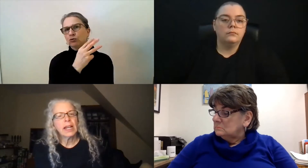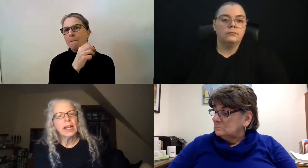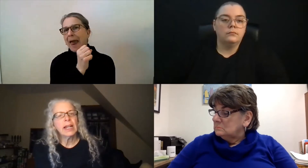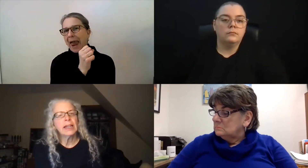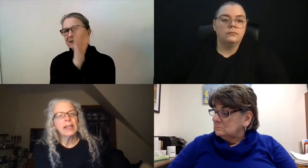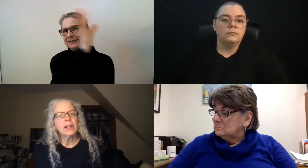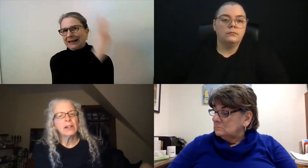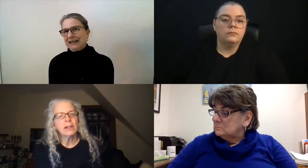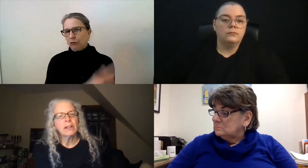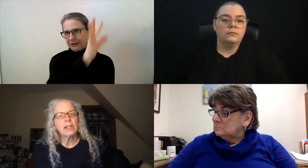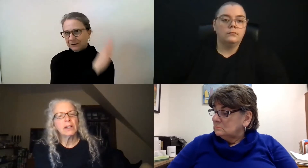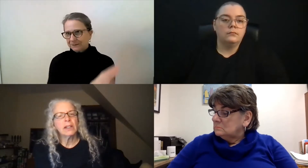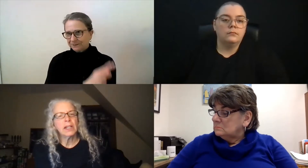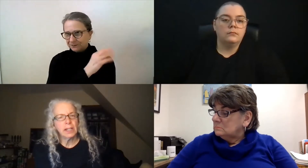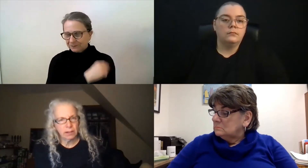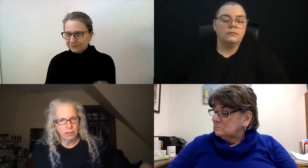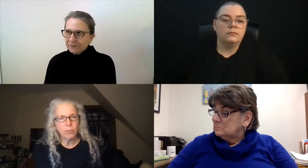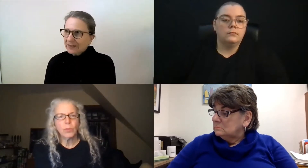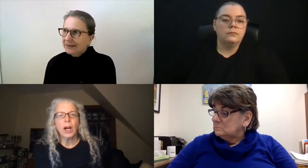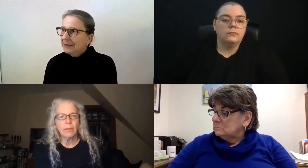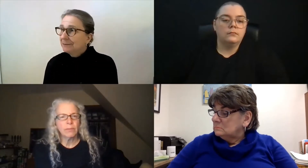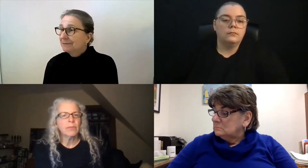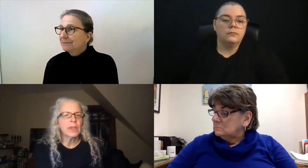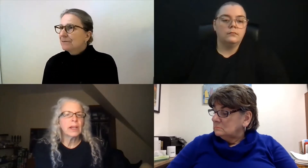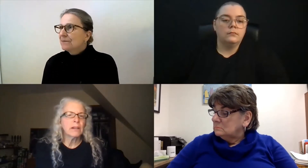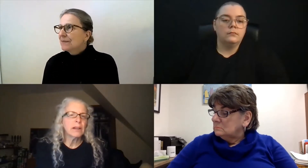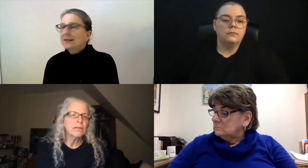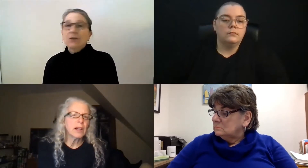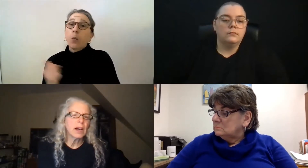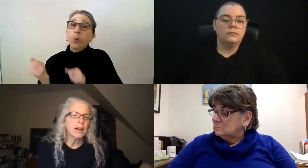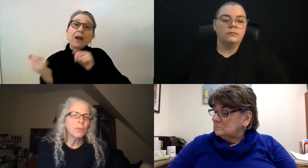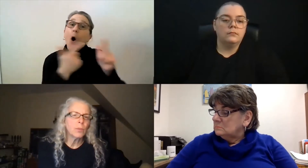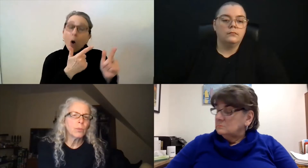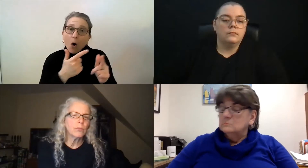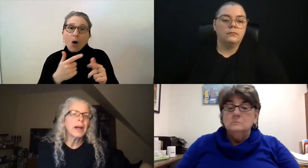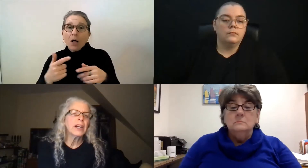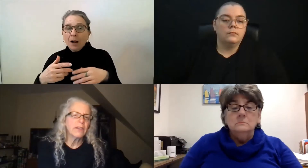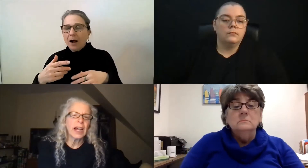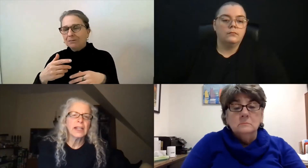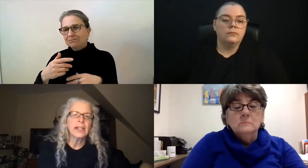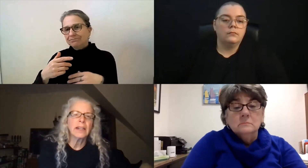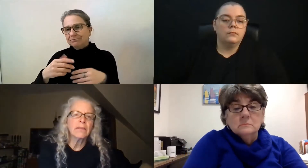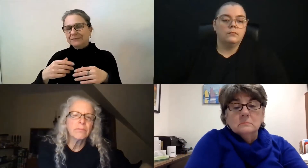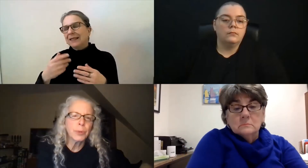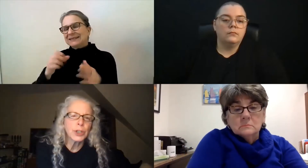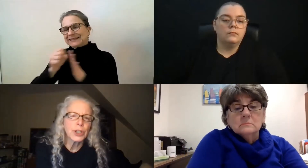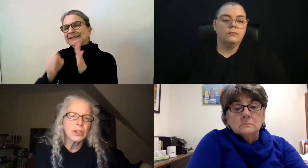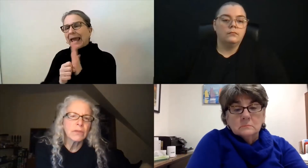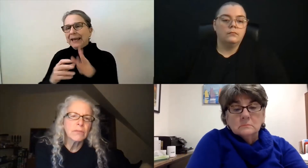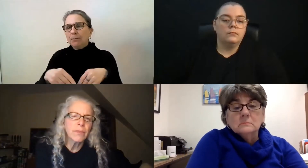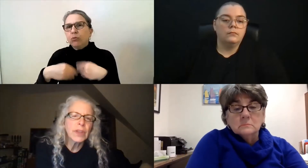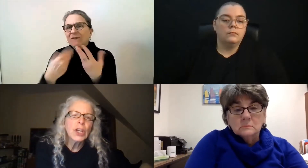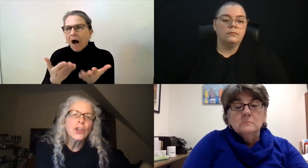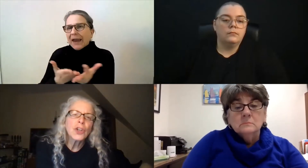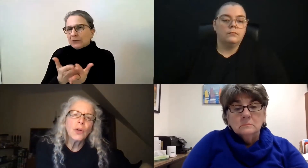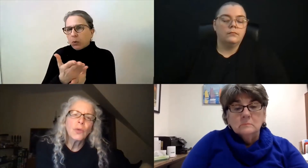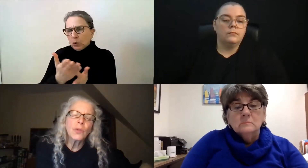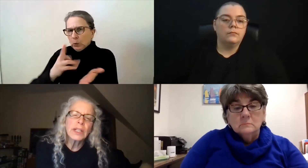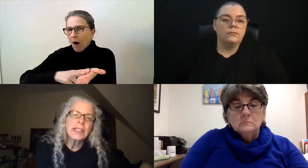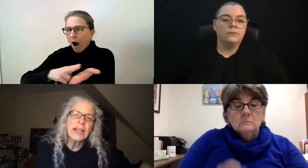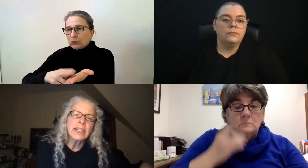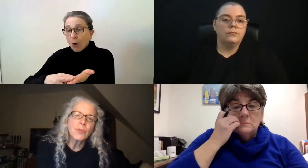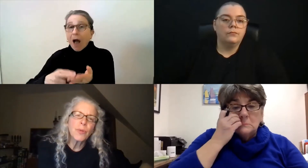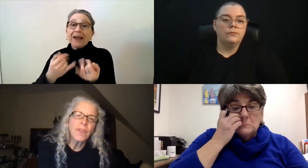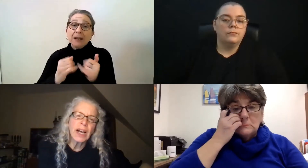And they're in the pioneer Valley and Berkshires. So